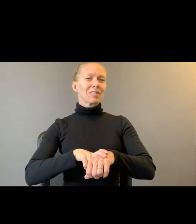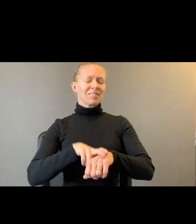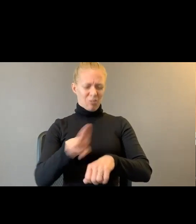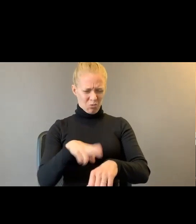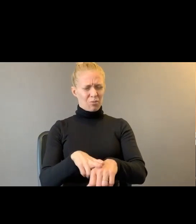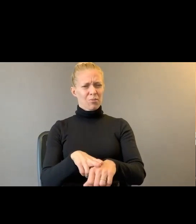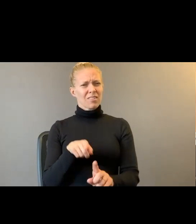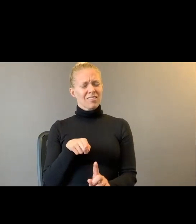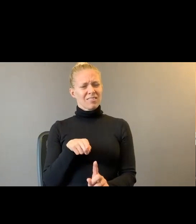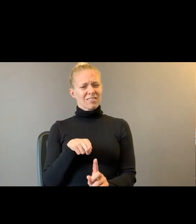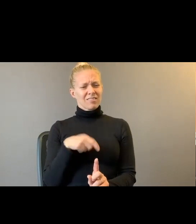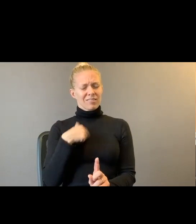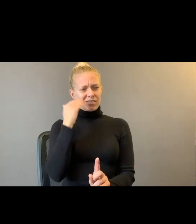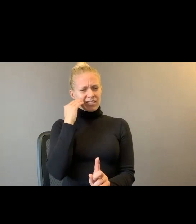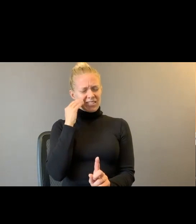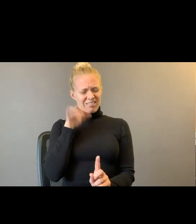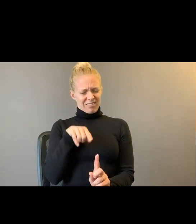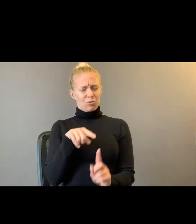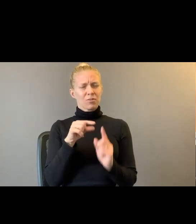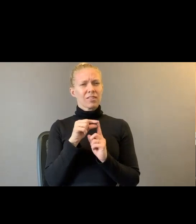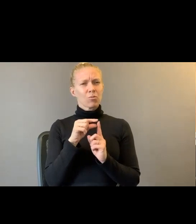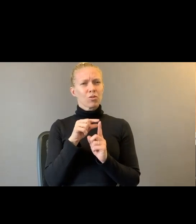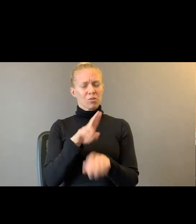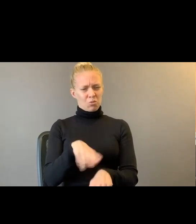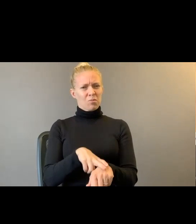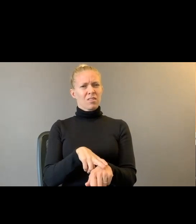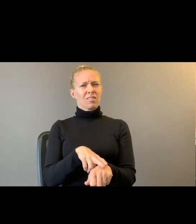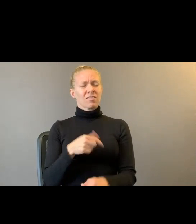Do I know that word? Did I ever?